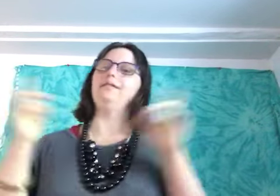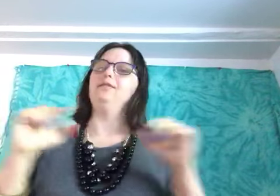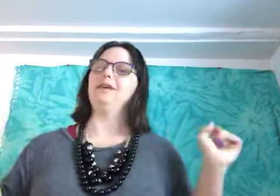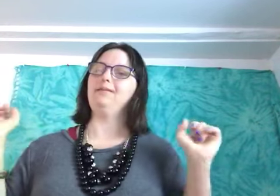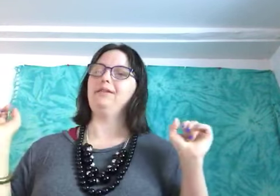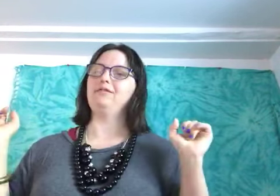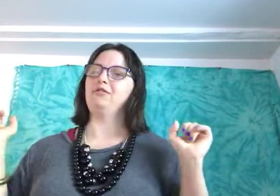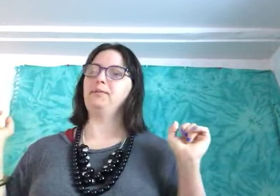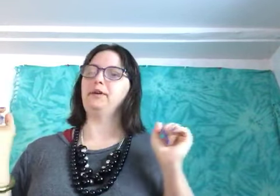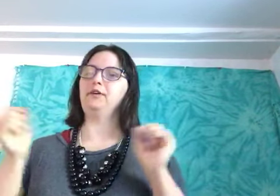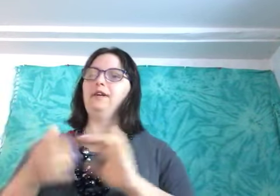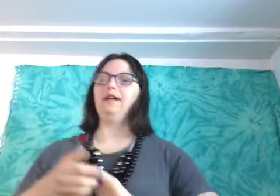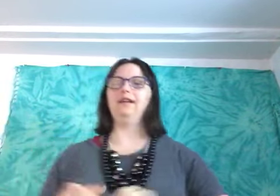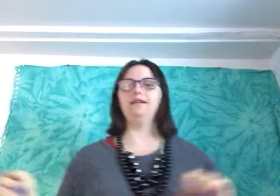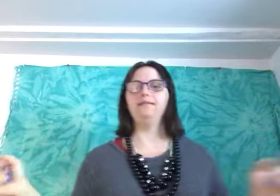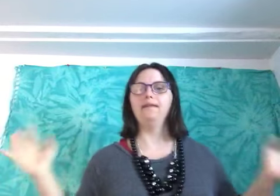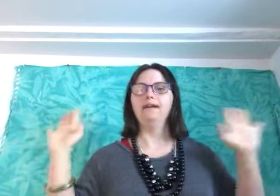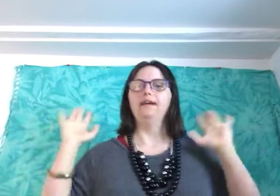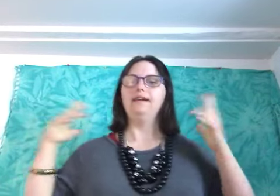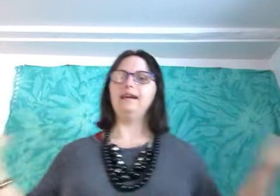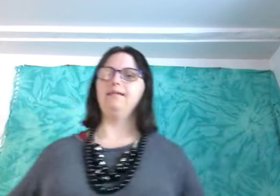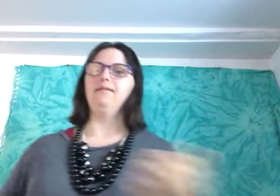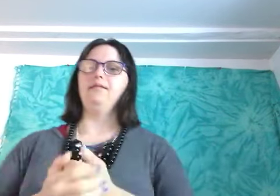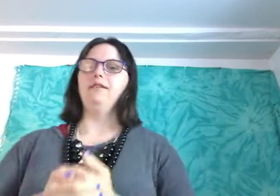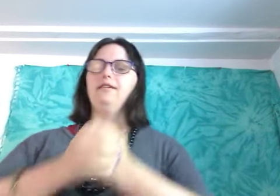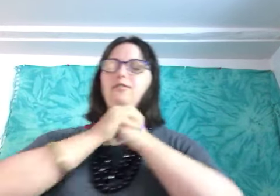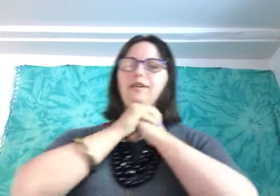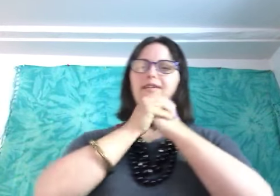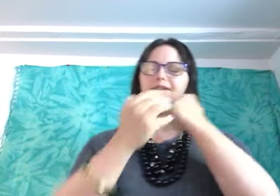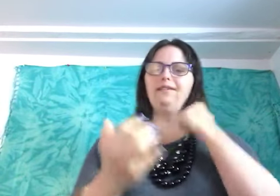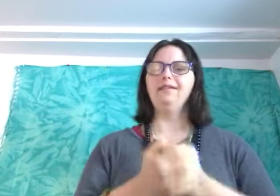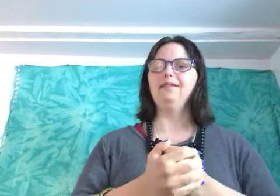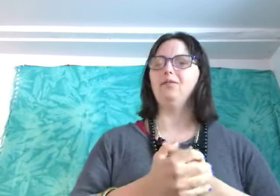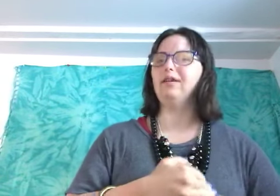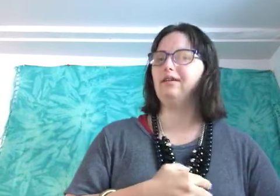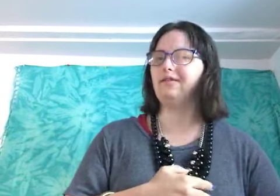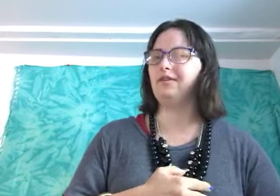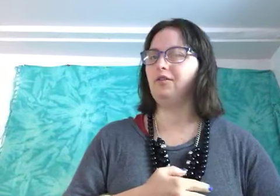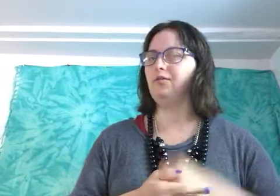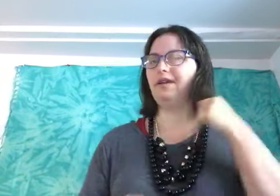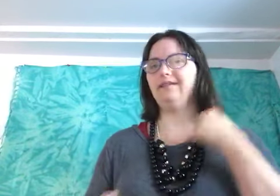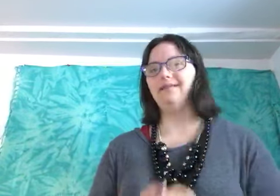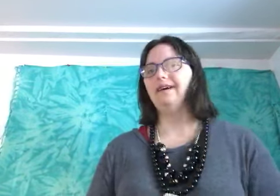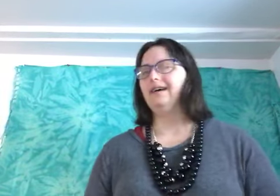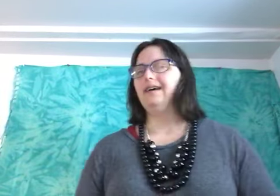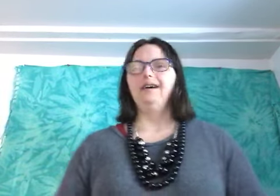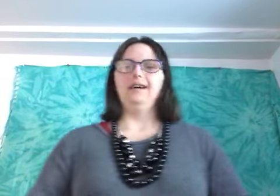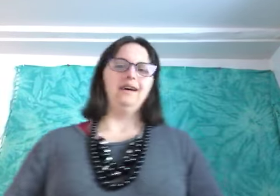to type in the search bar and yeah doing what you love to do and uh